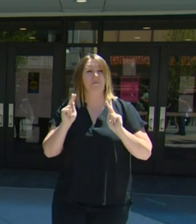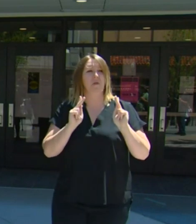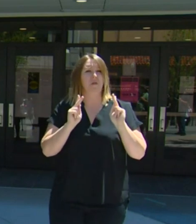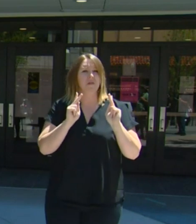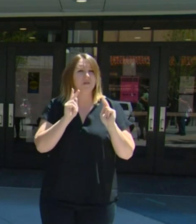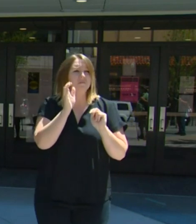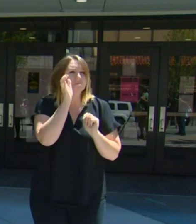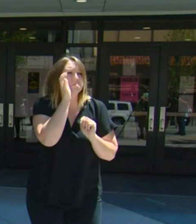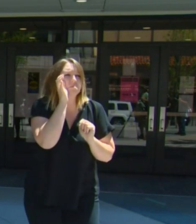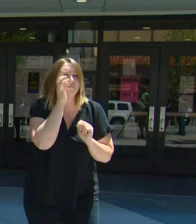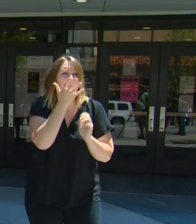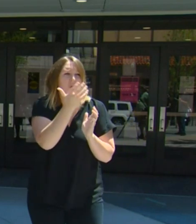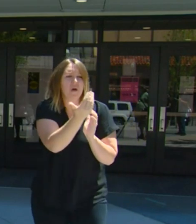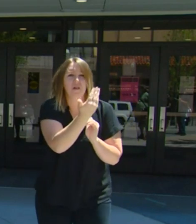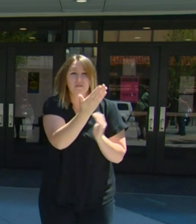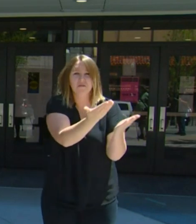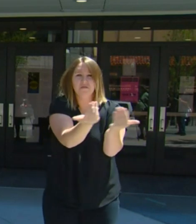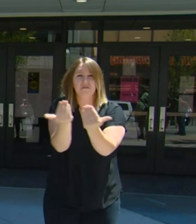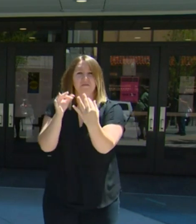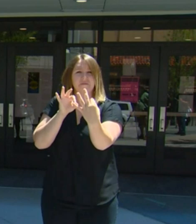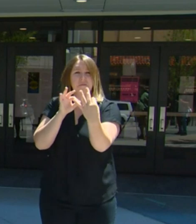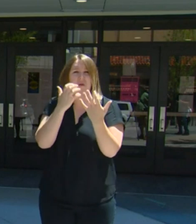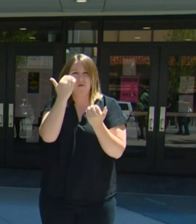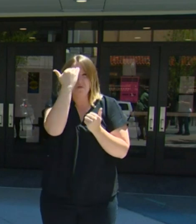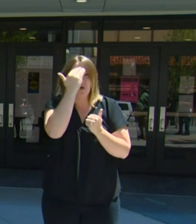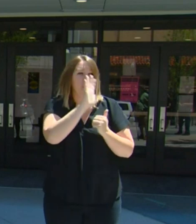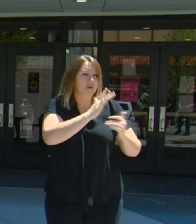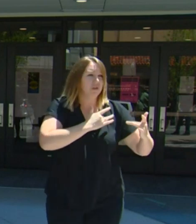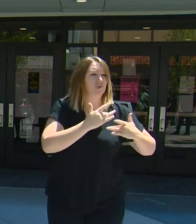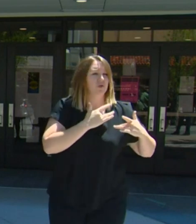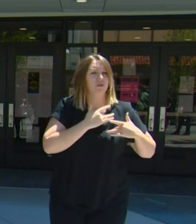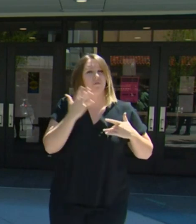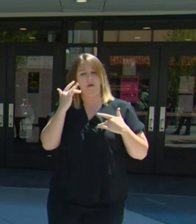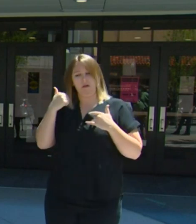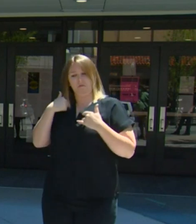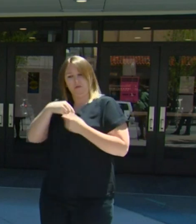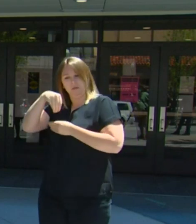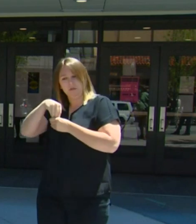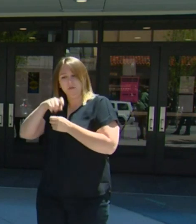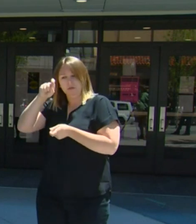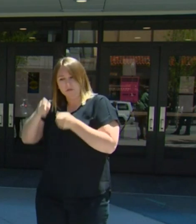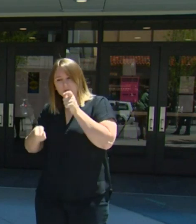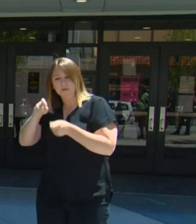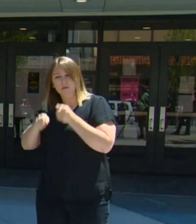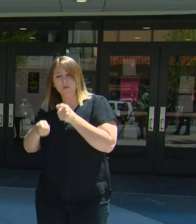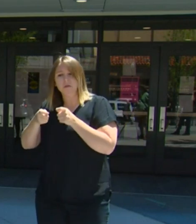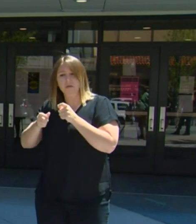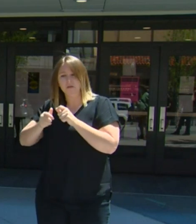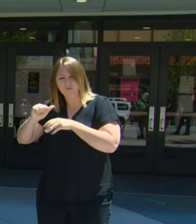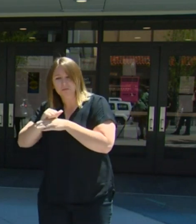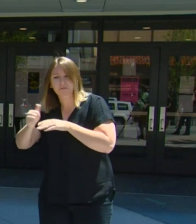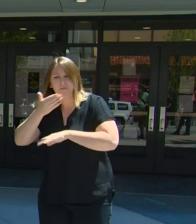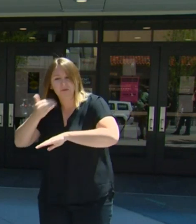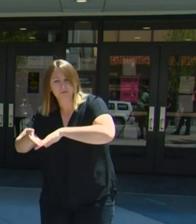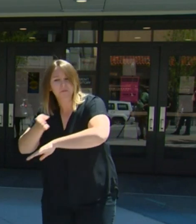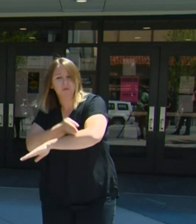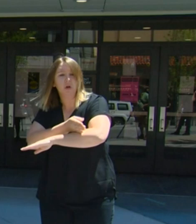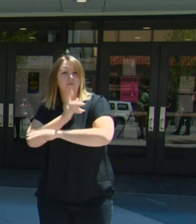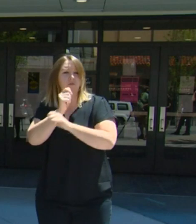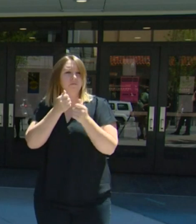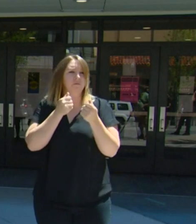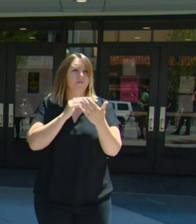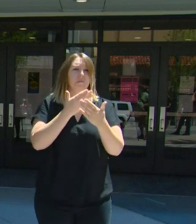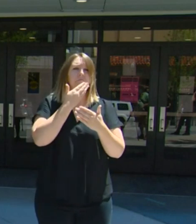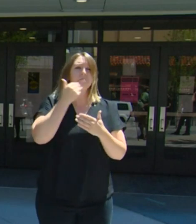what their concerns are so that we can provide the tailored policing services to all of those in our community that